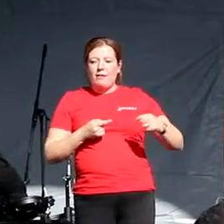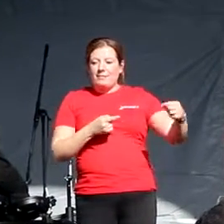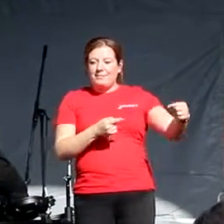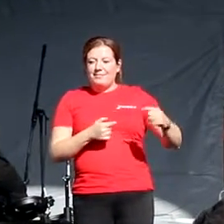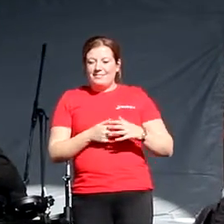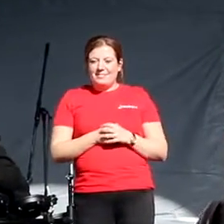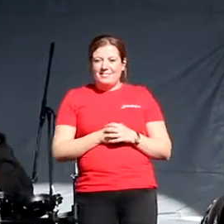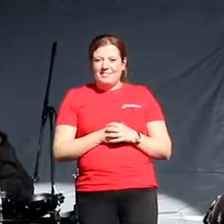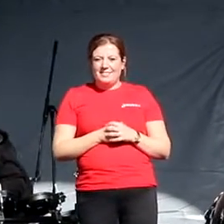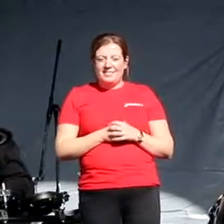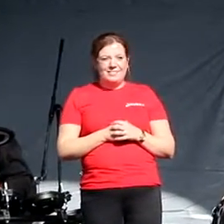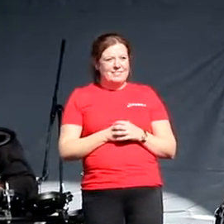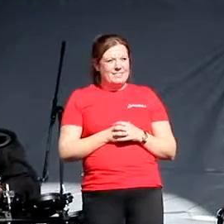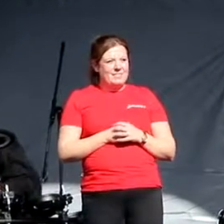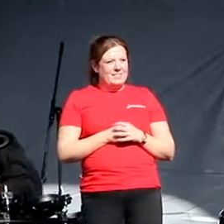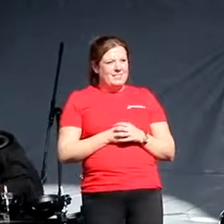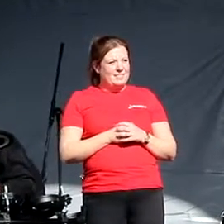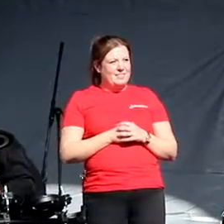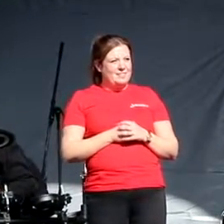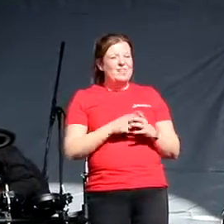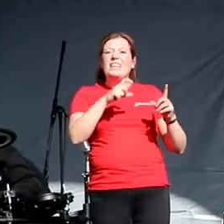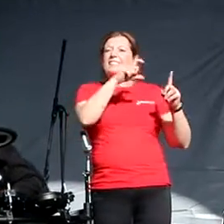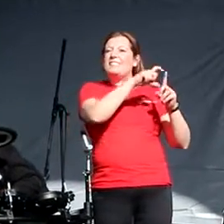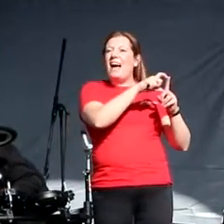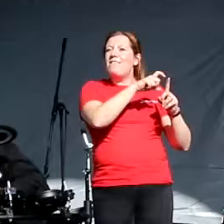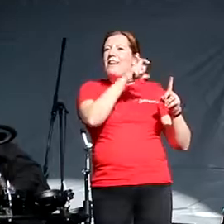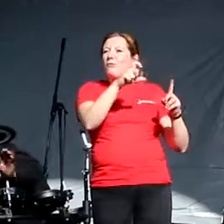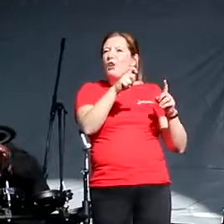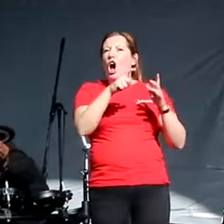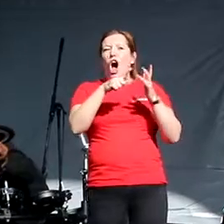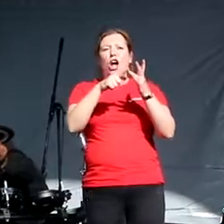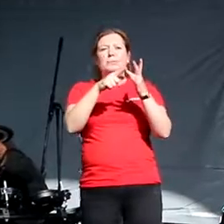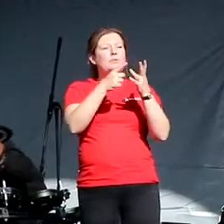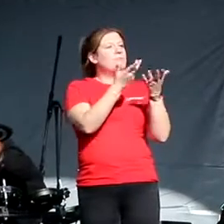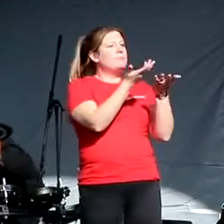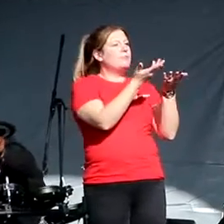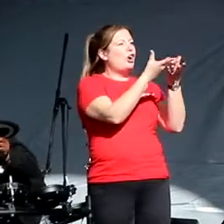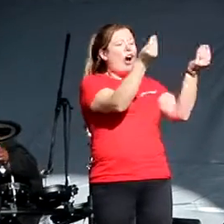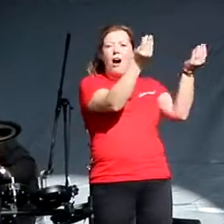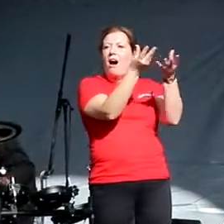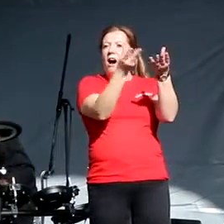Cameroon and our folks are not!